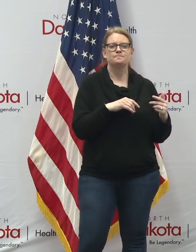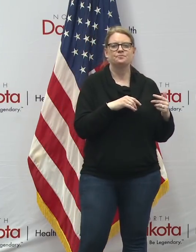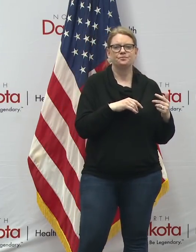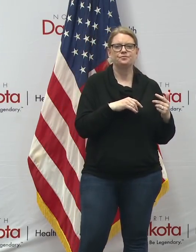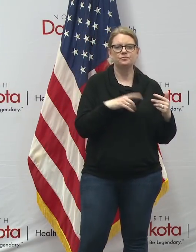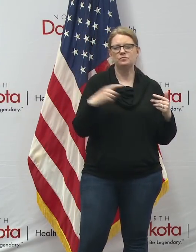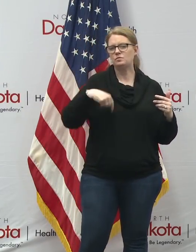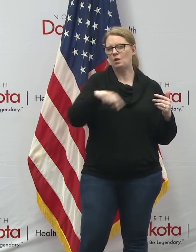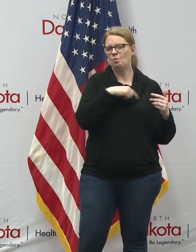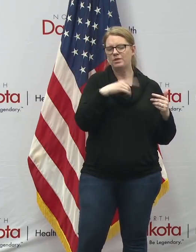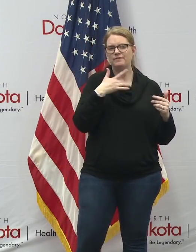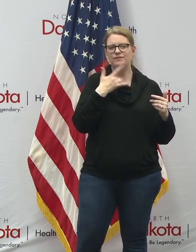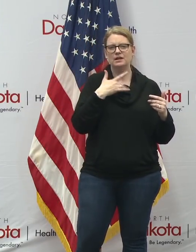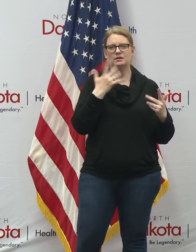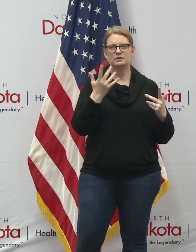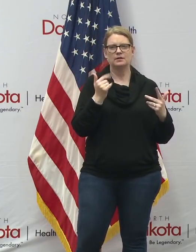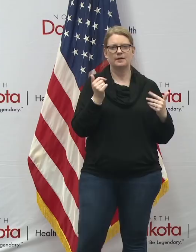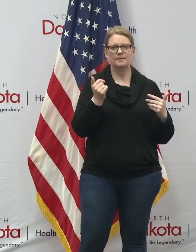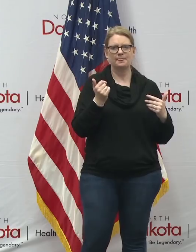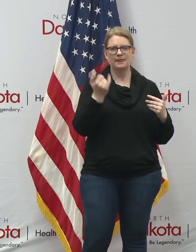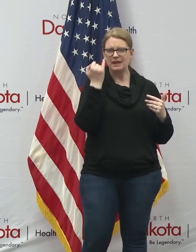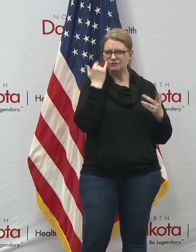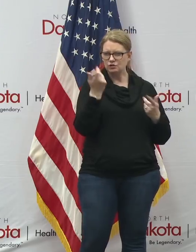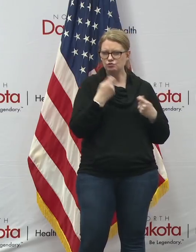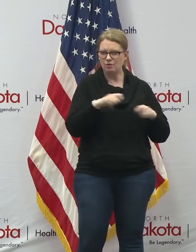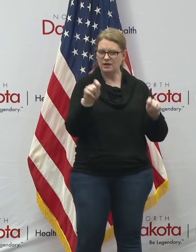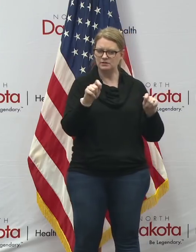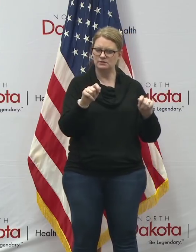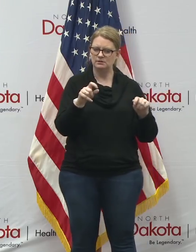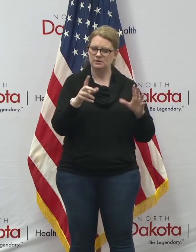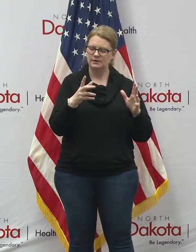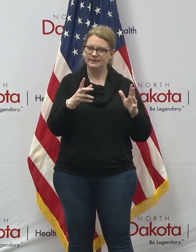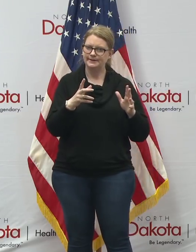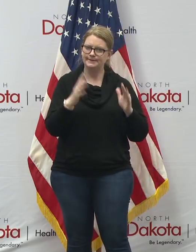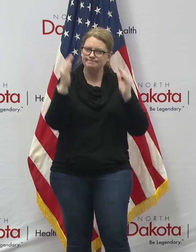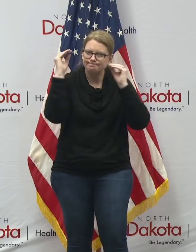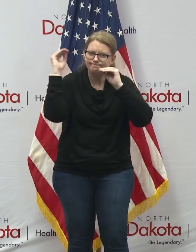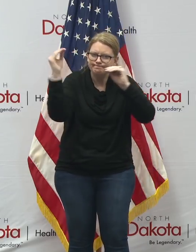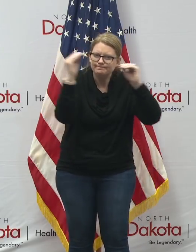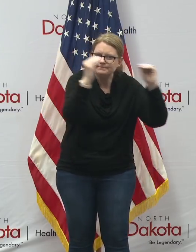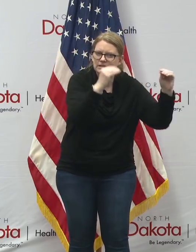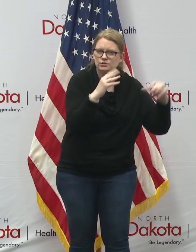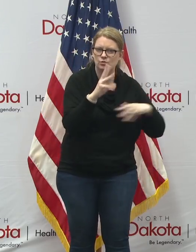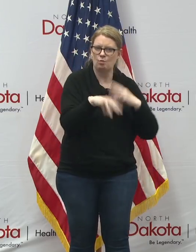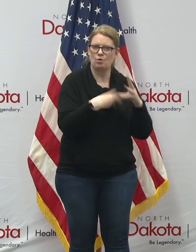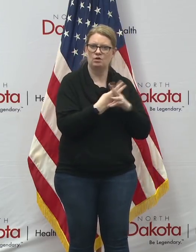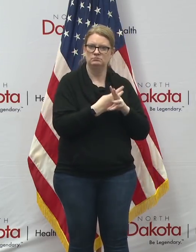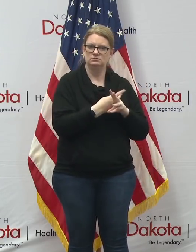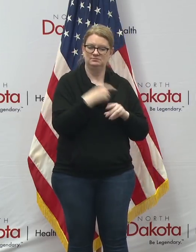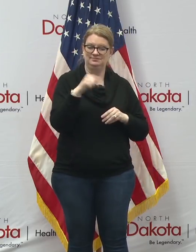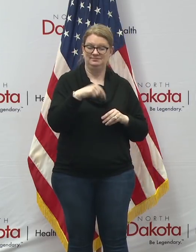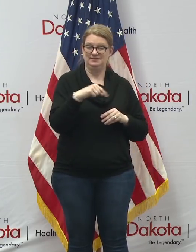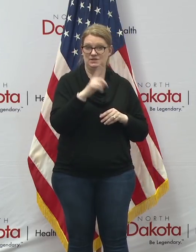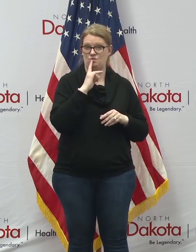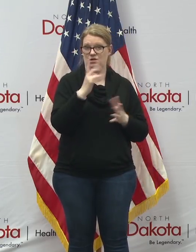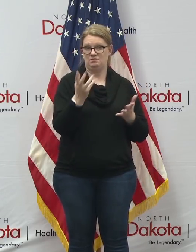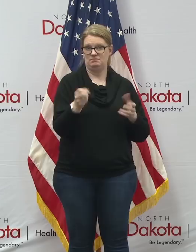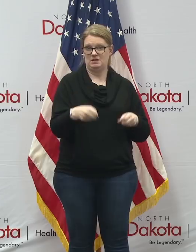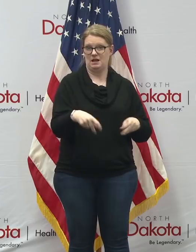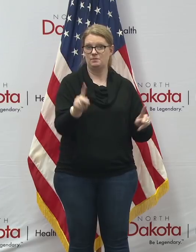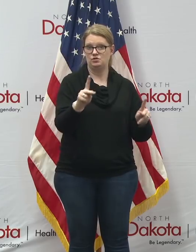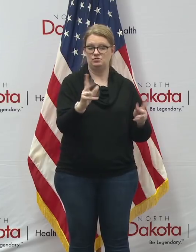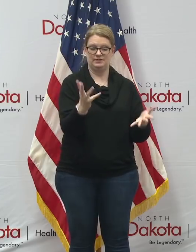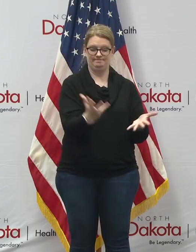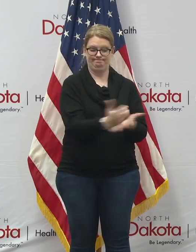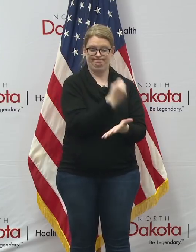you know we think again if you're trying to reinforce success and educate the world that there's a real opportunity for us to lead with